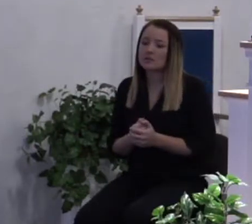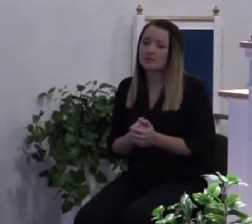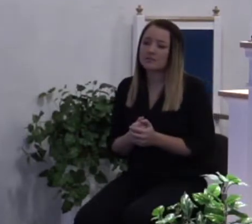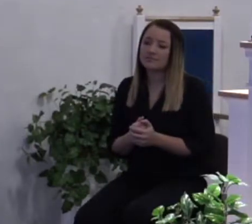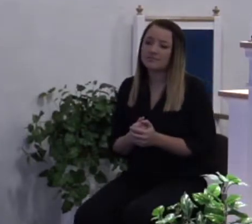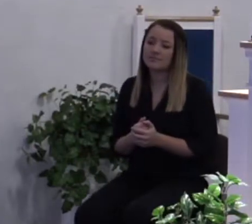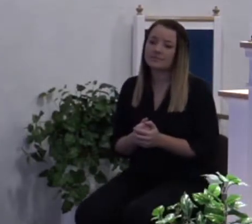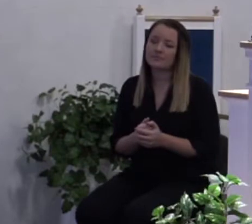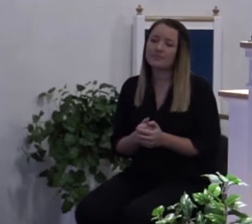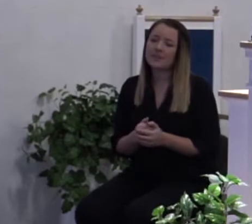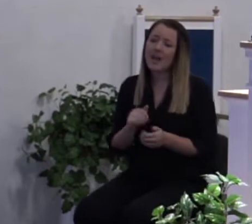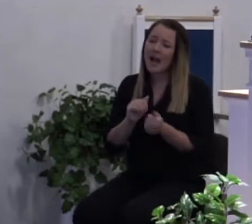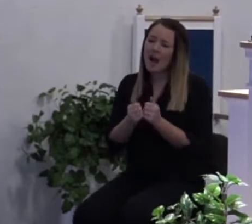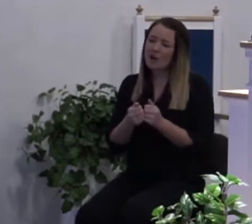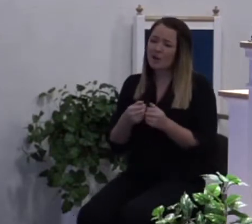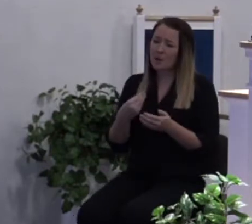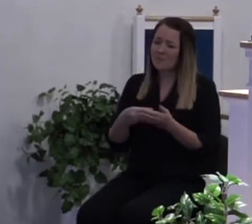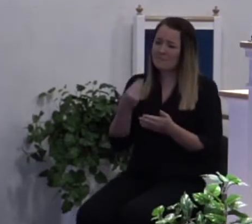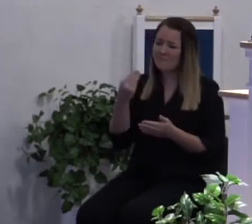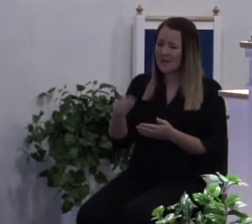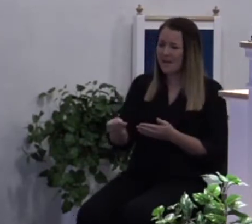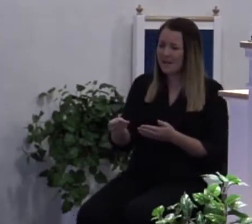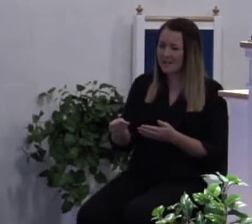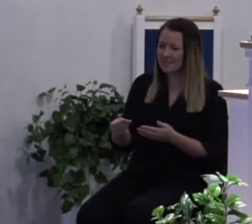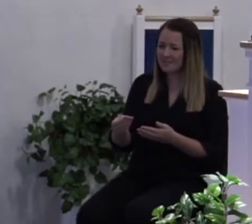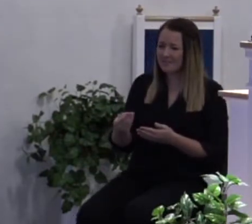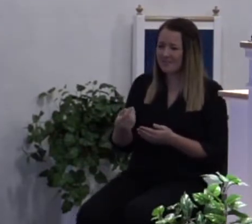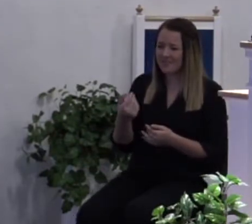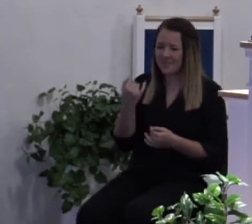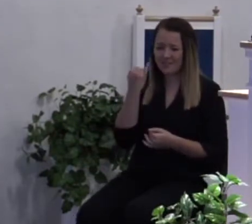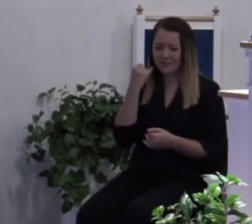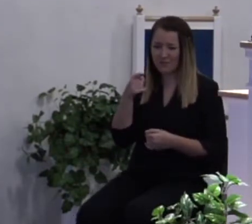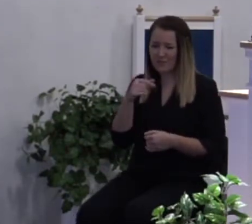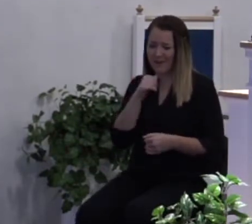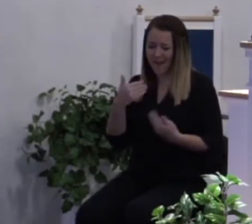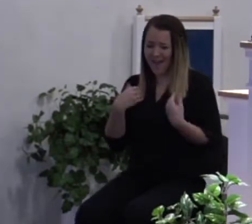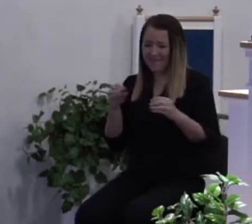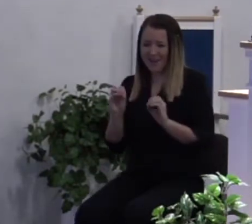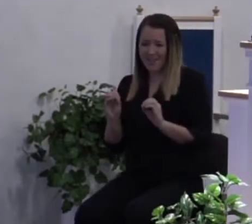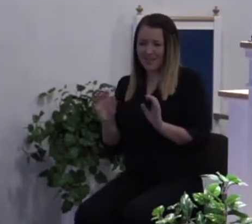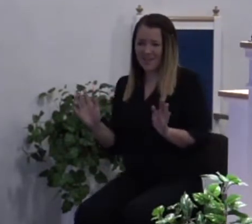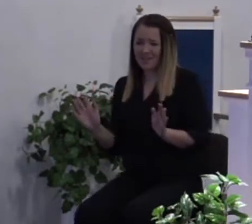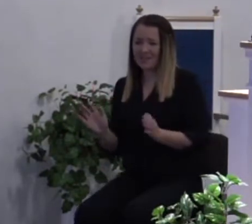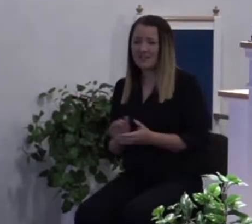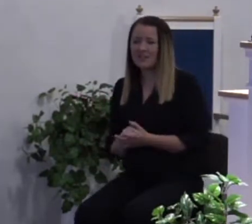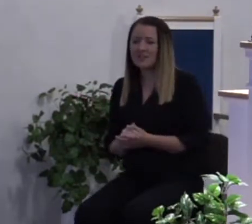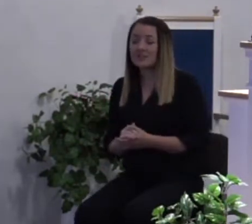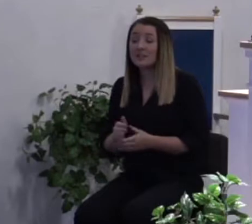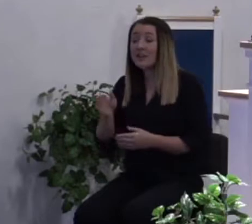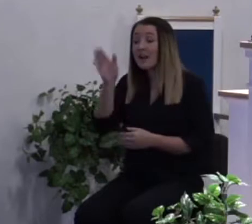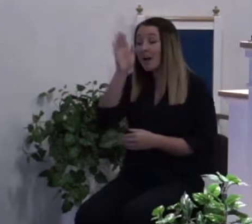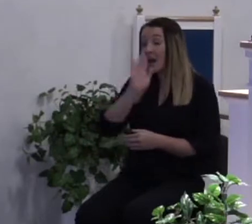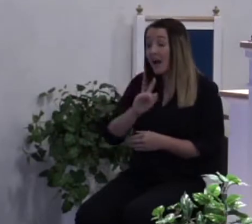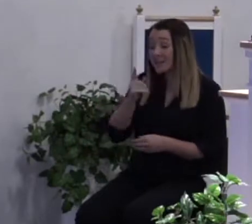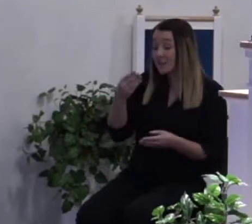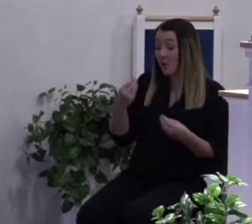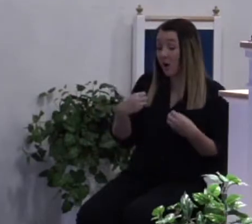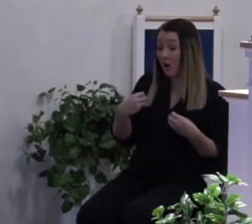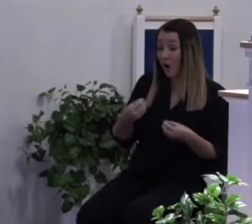But how do you buy and you don't have anything? Because what God is offering costs so